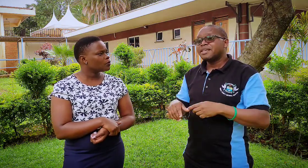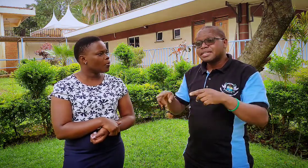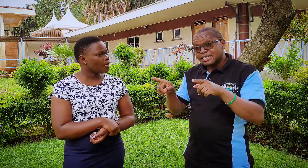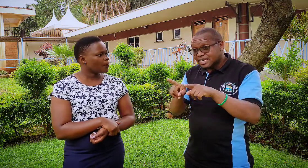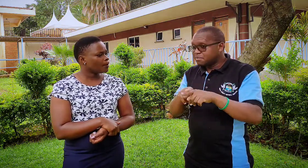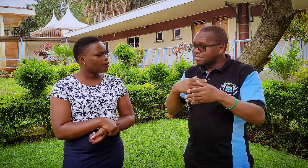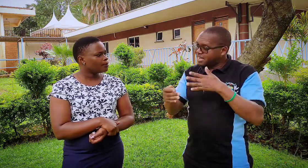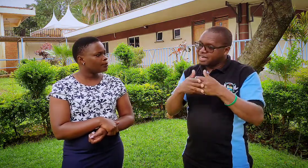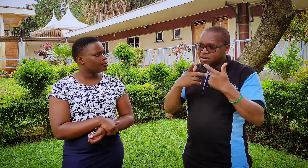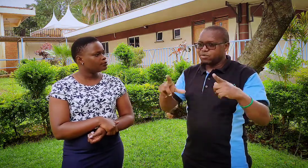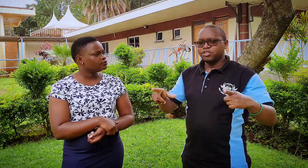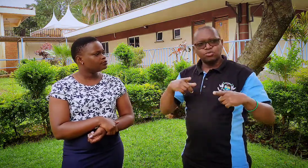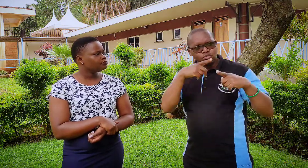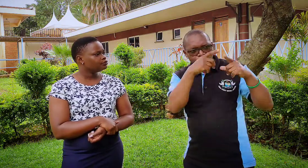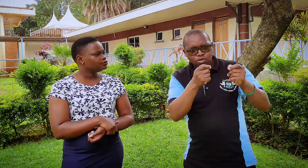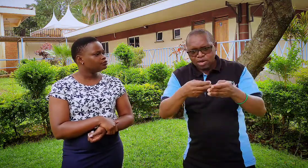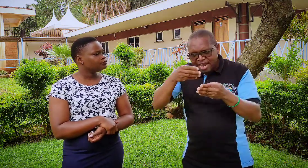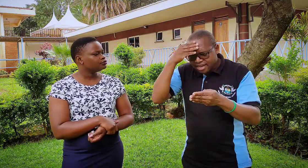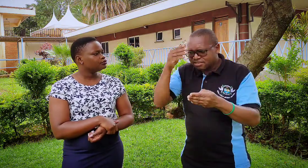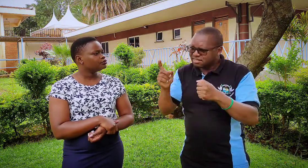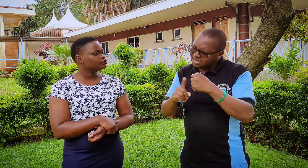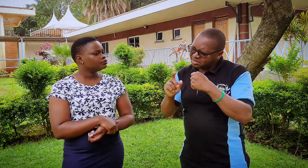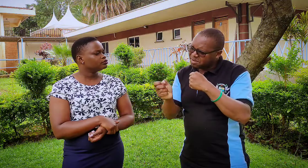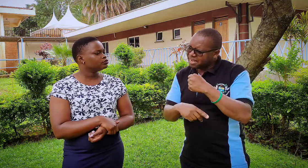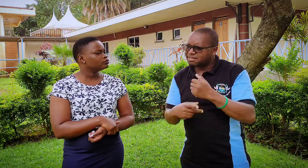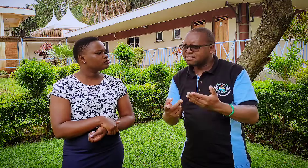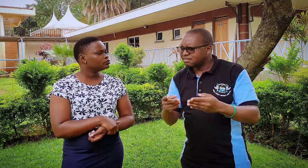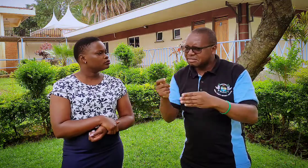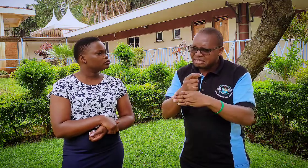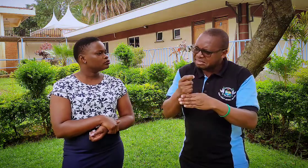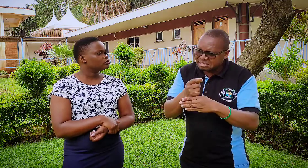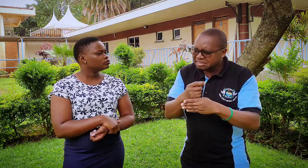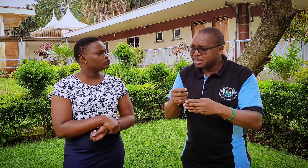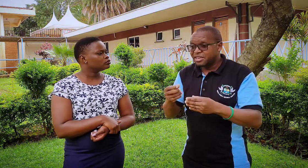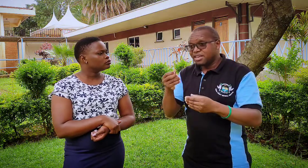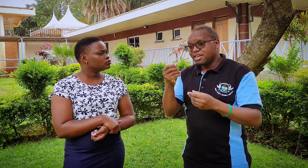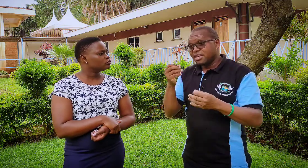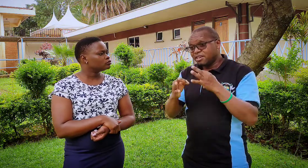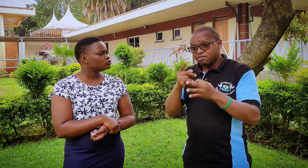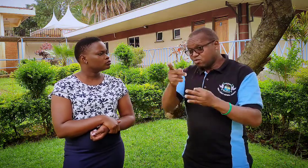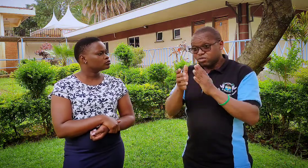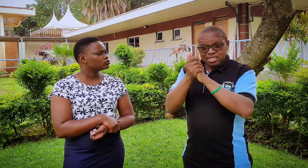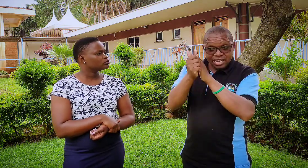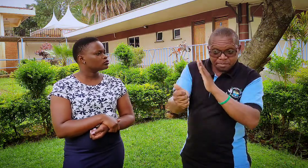Same sign language. You go learn six months training. If you shop,